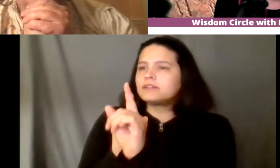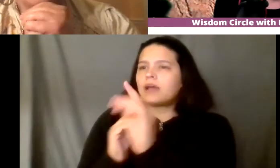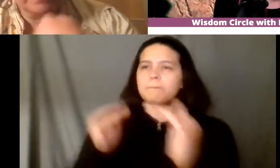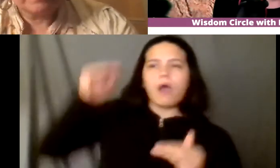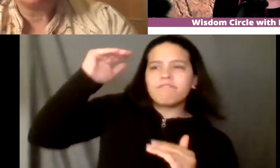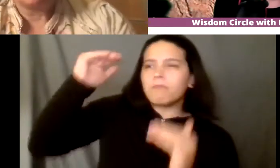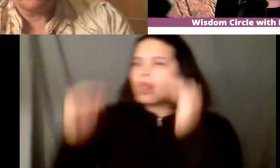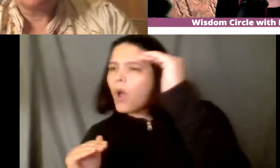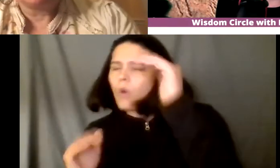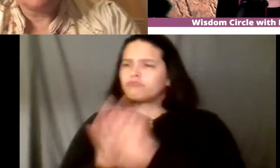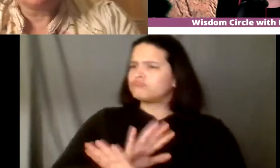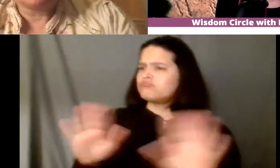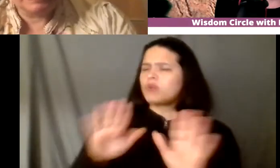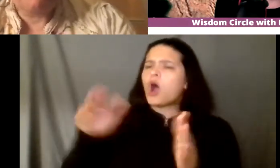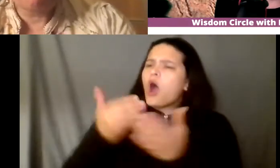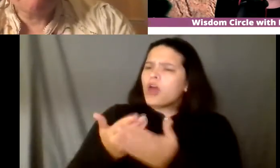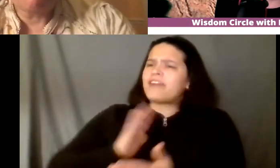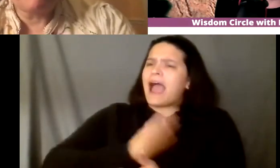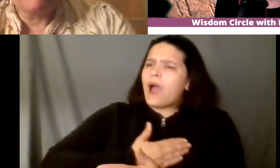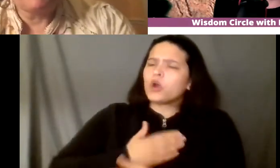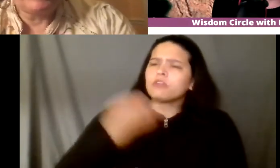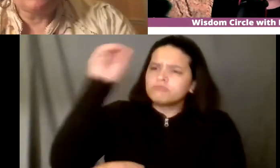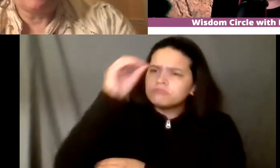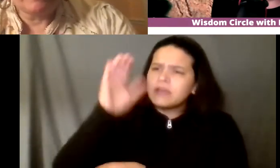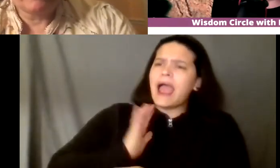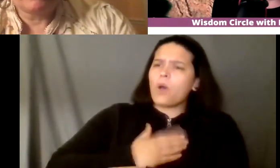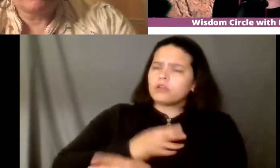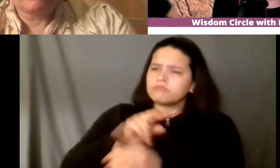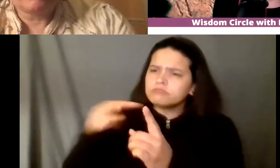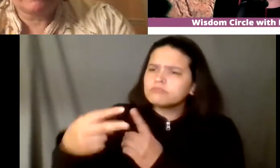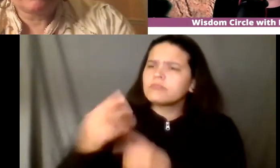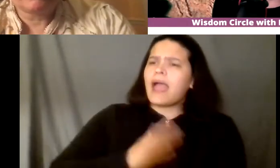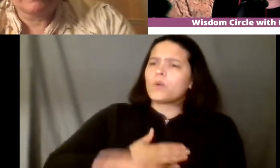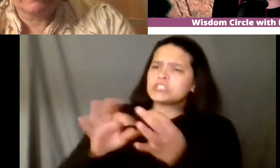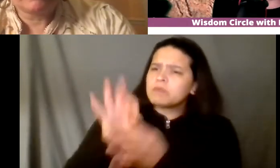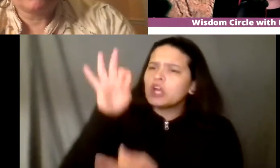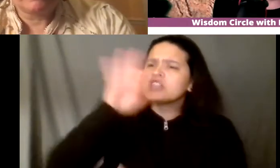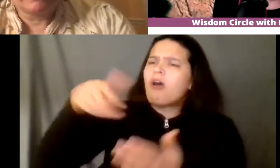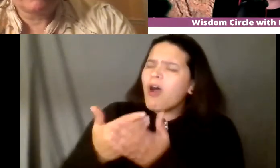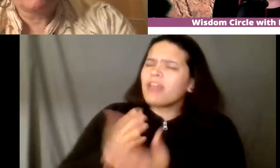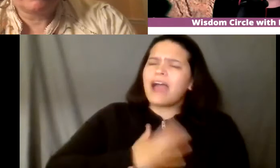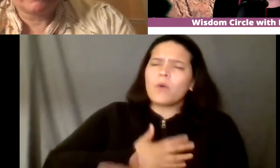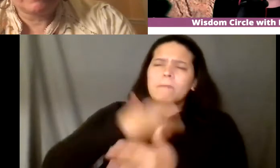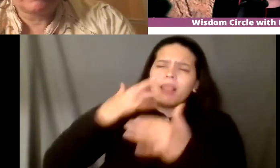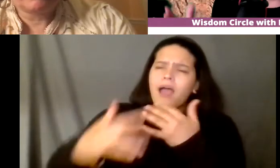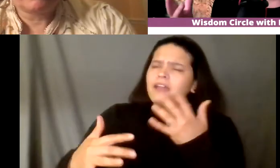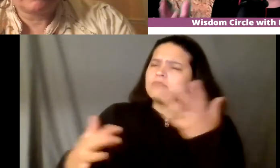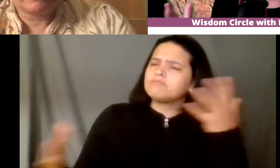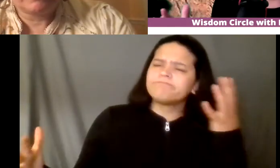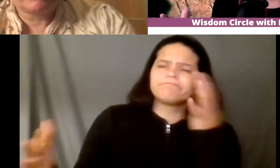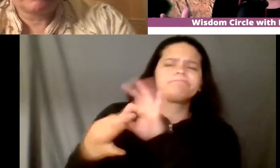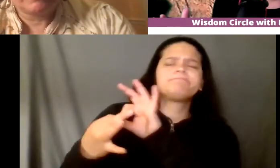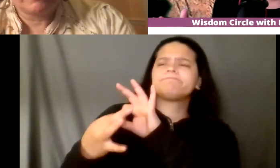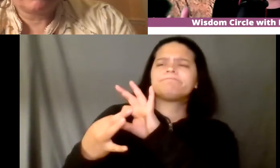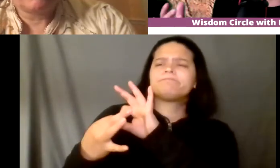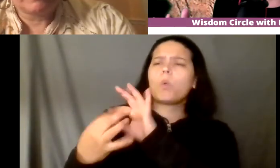all of our voices all of our spirits all of our blood running red is one